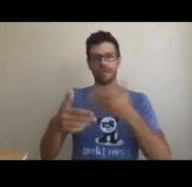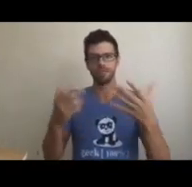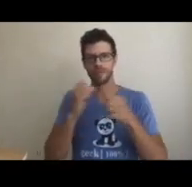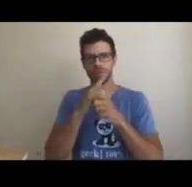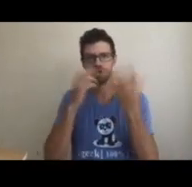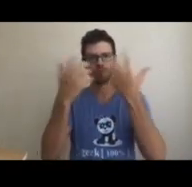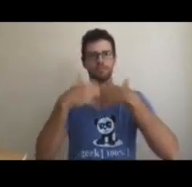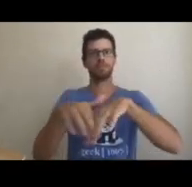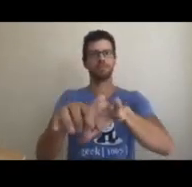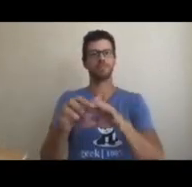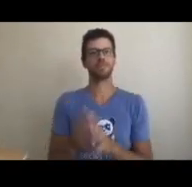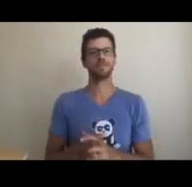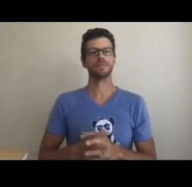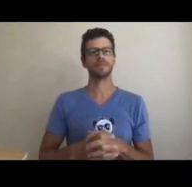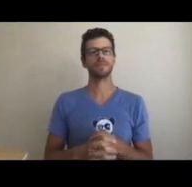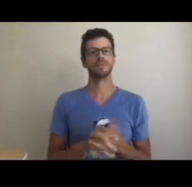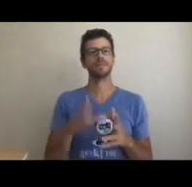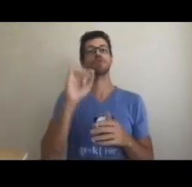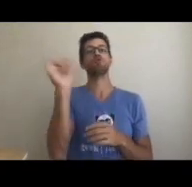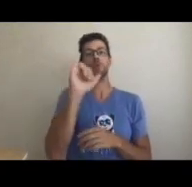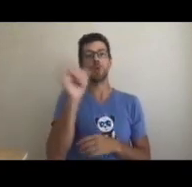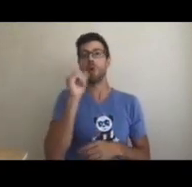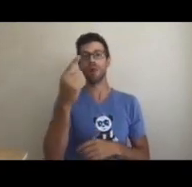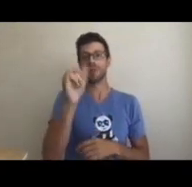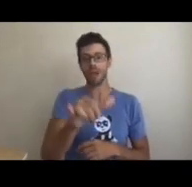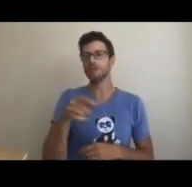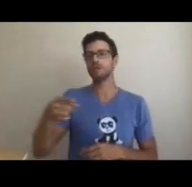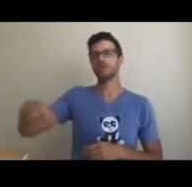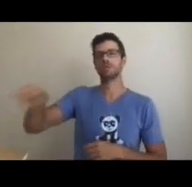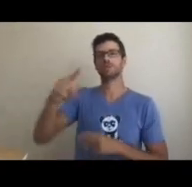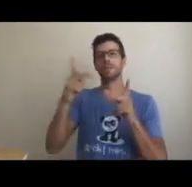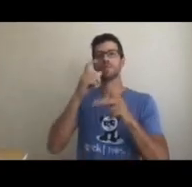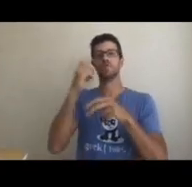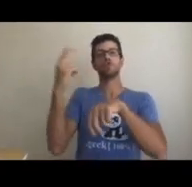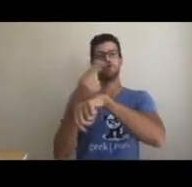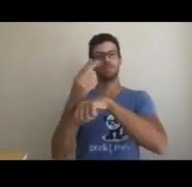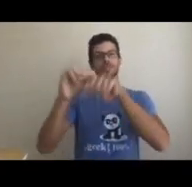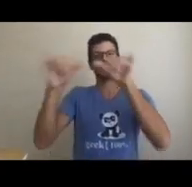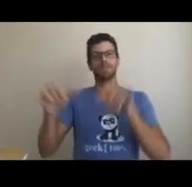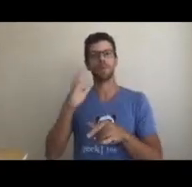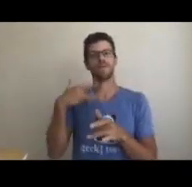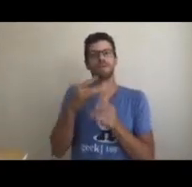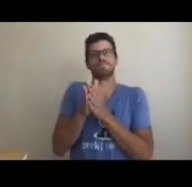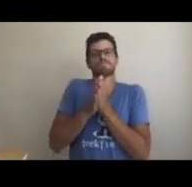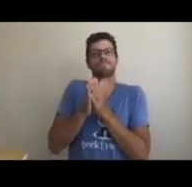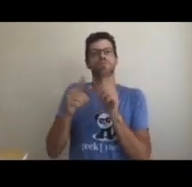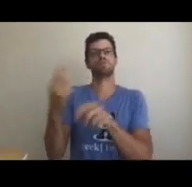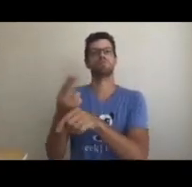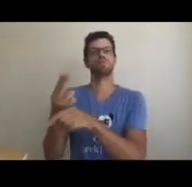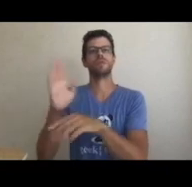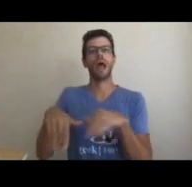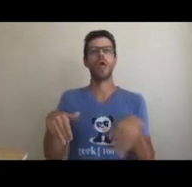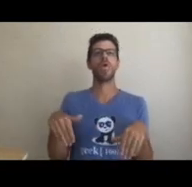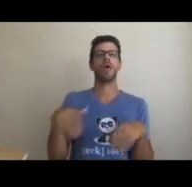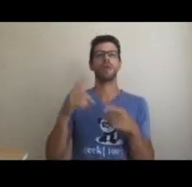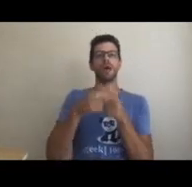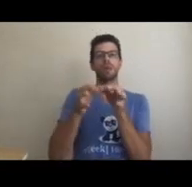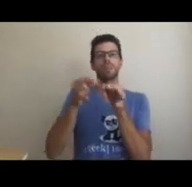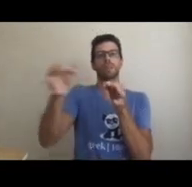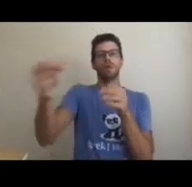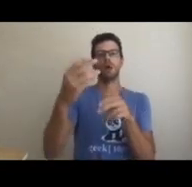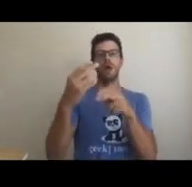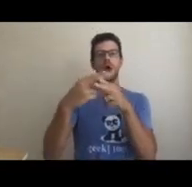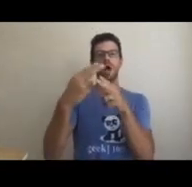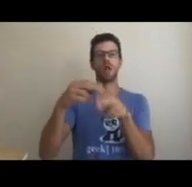This will build and drive management consensus throughout the process, and it helps motivate users of the platform to move